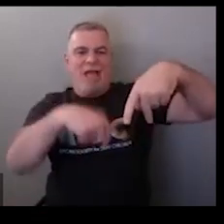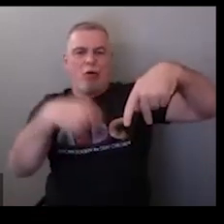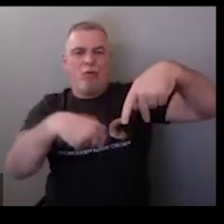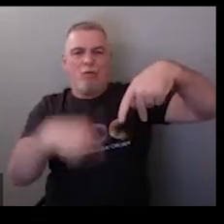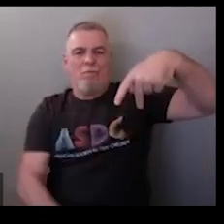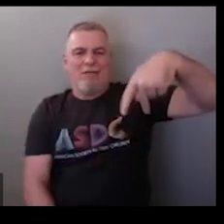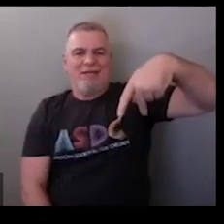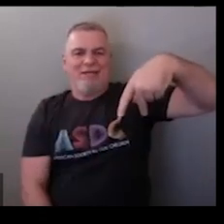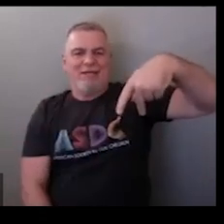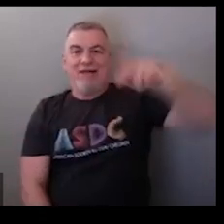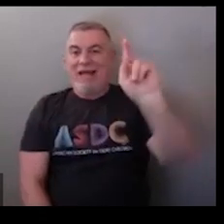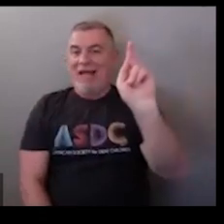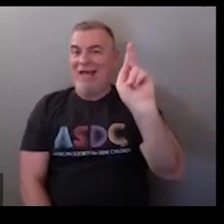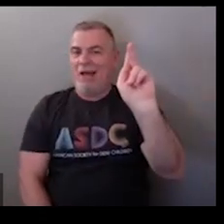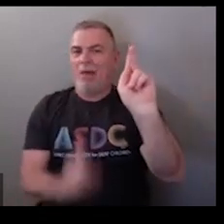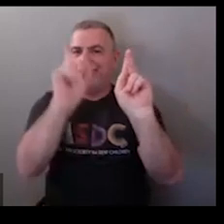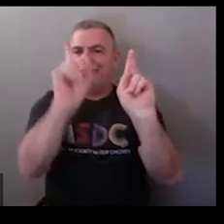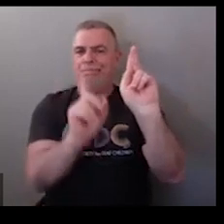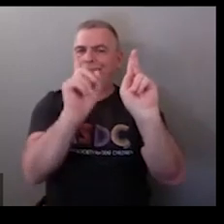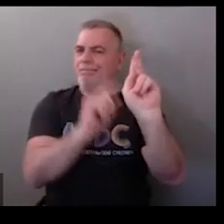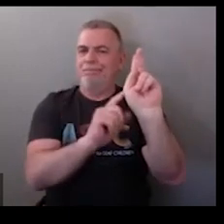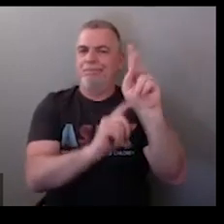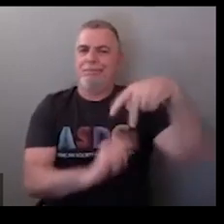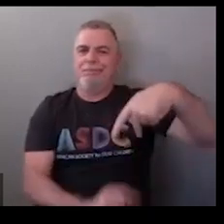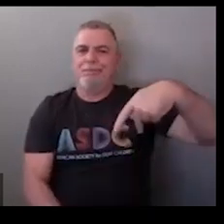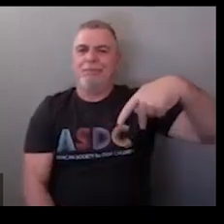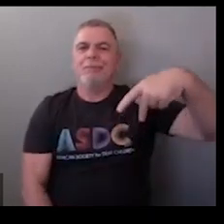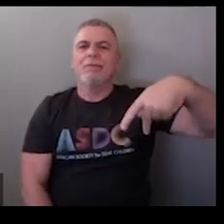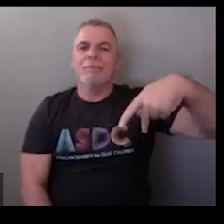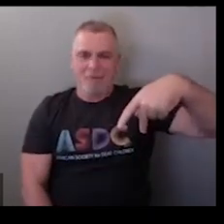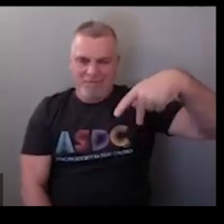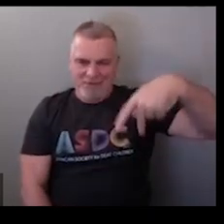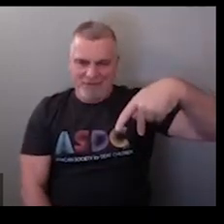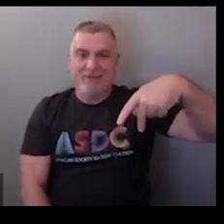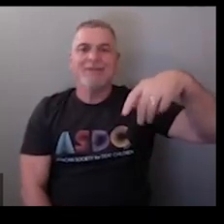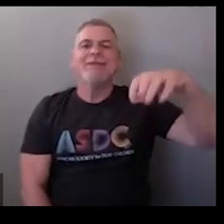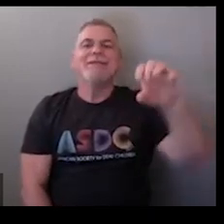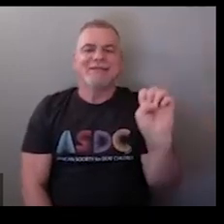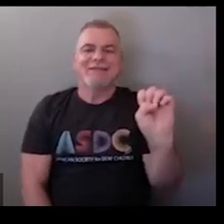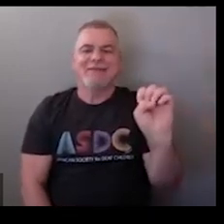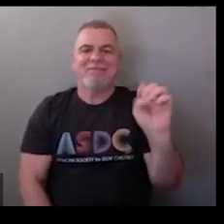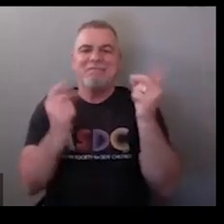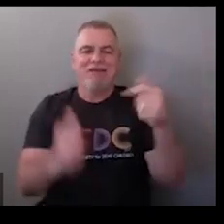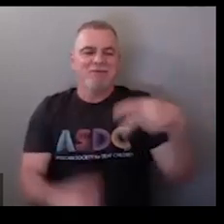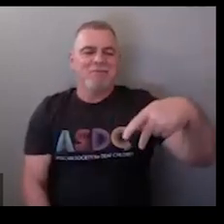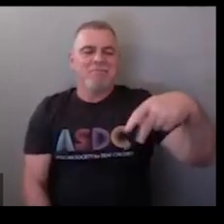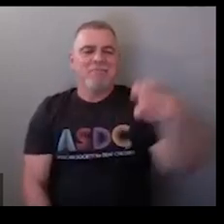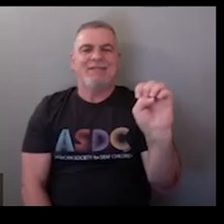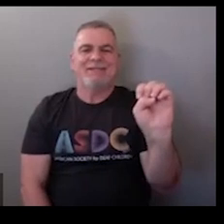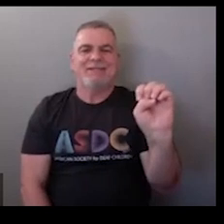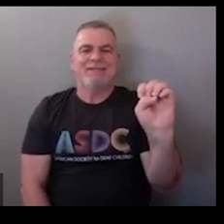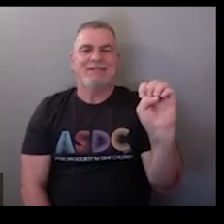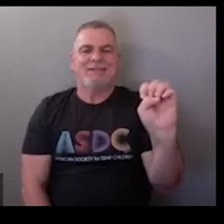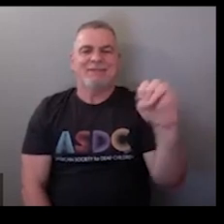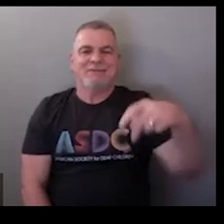P your palm orientation is down K palm orientation is up so that's the difference between those two letters so P